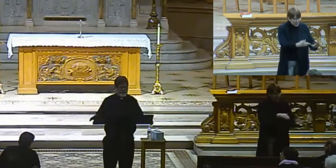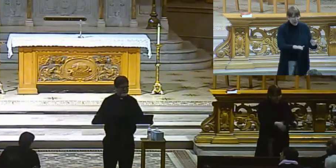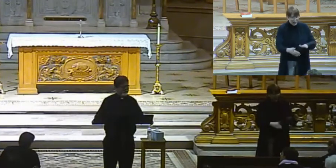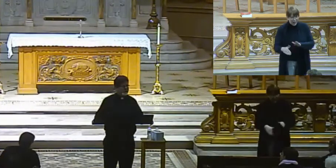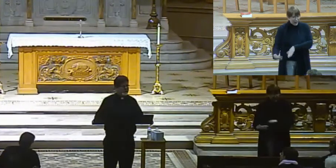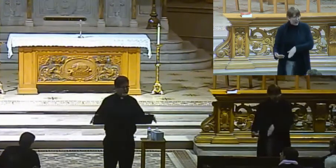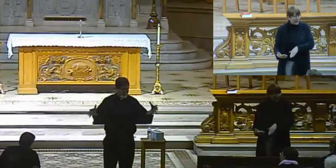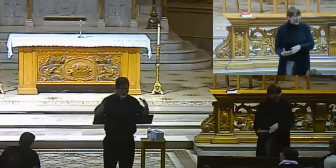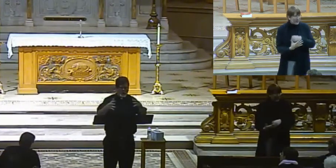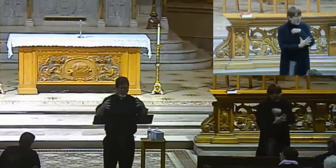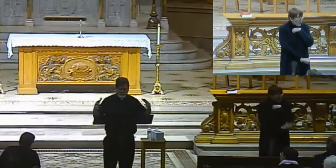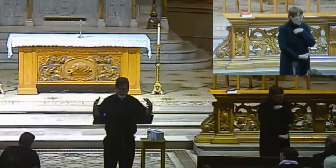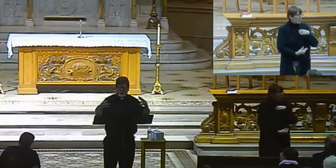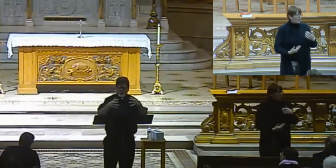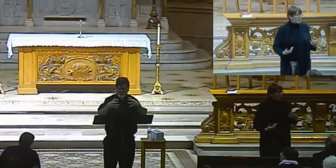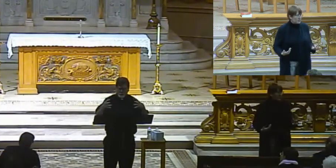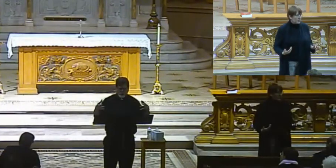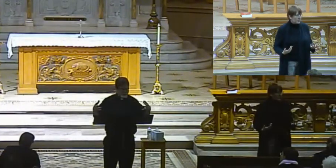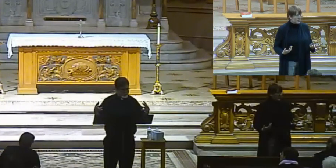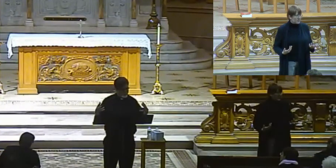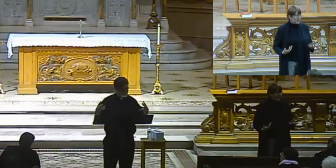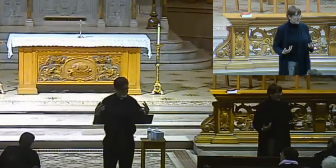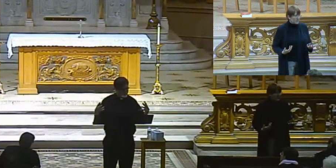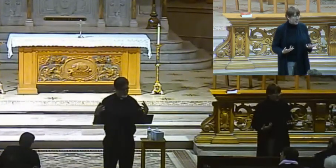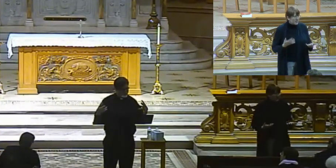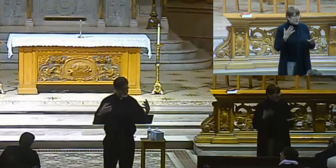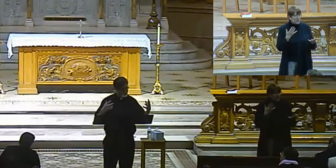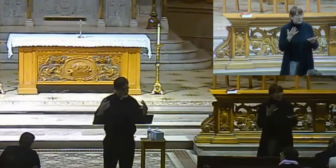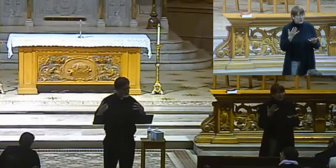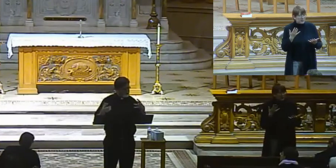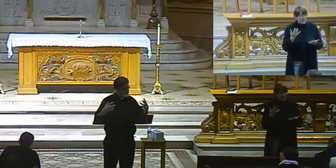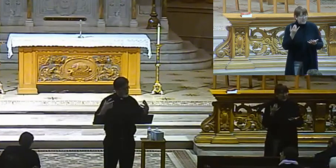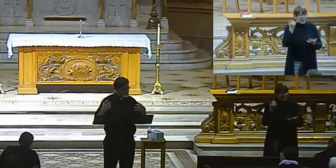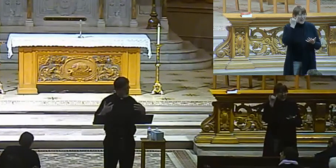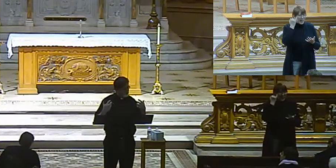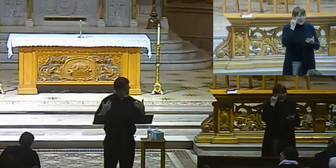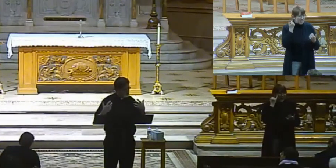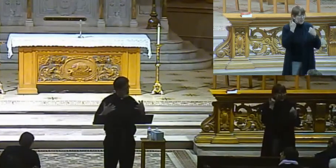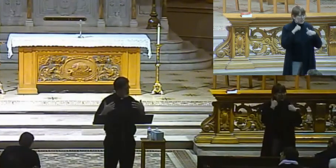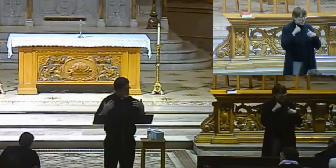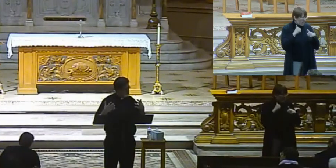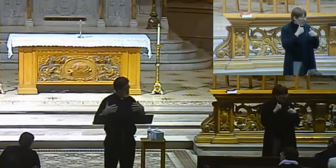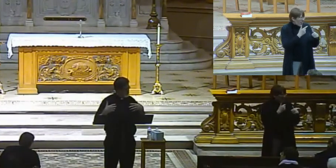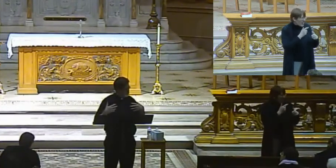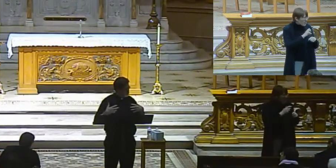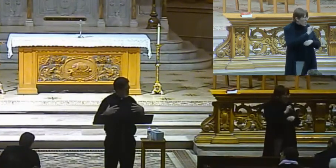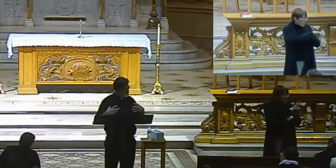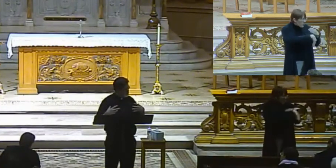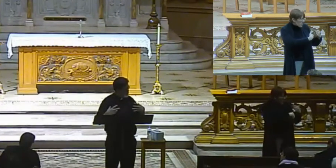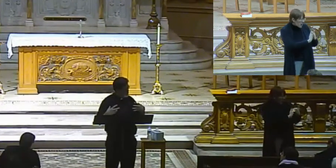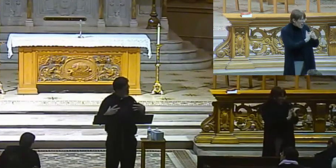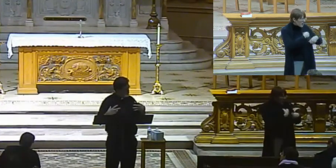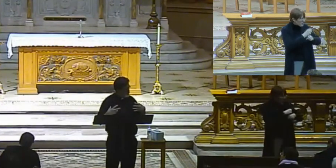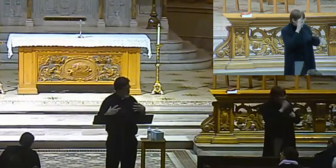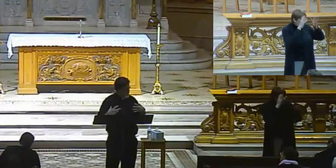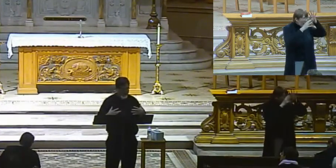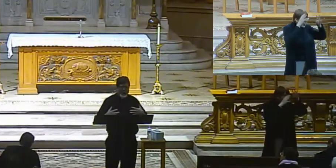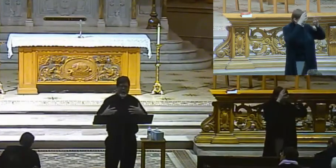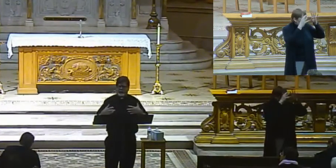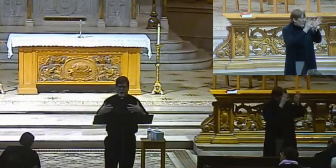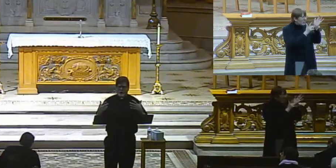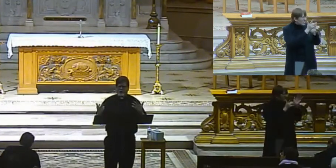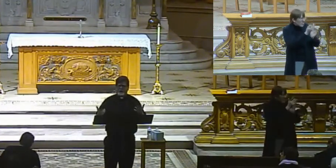one of them. See, if you and I entered into a conspiracy, all right, and we're going to try to do something, we're all going to get wealthy and powerful, whatever, you know,